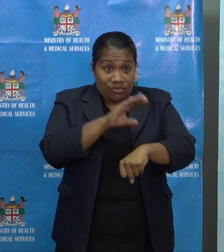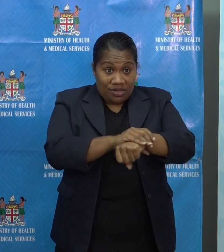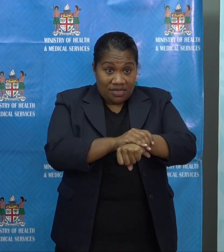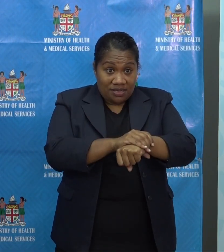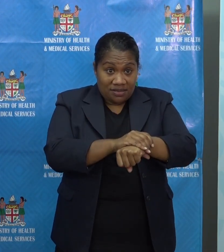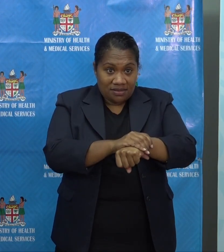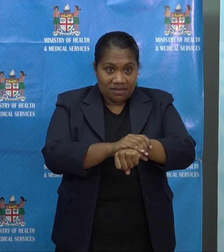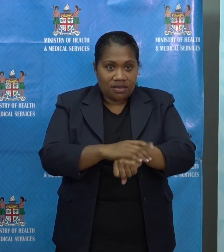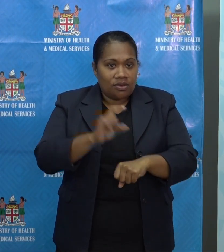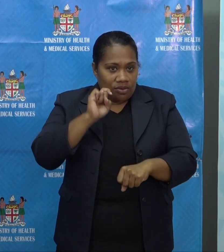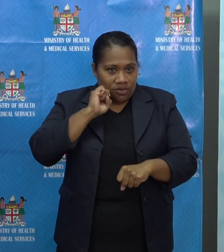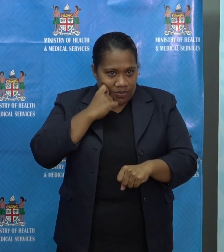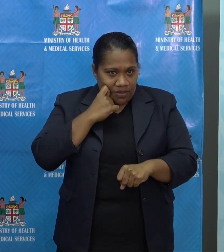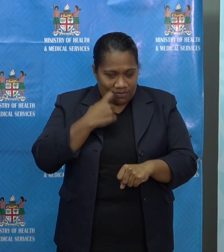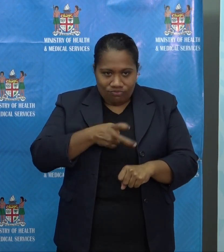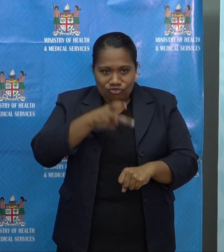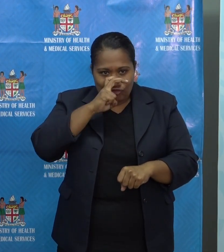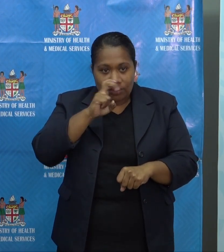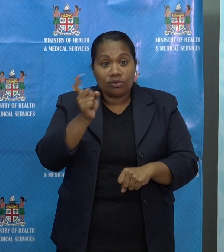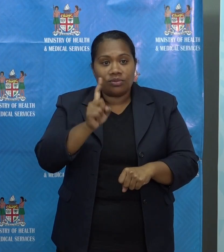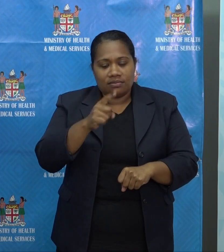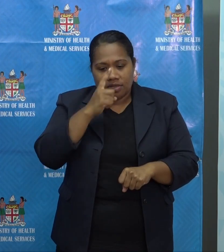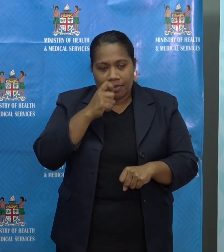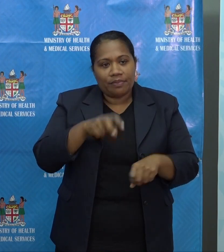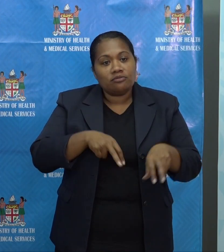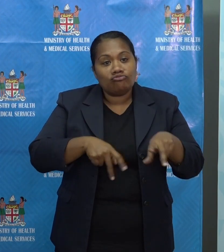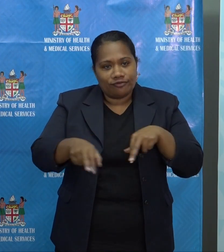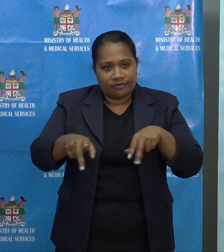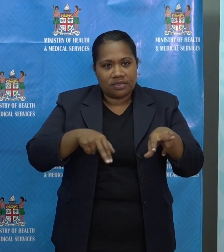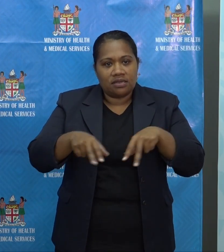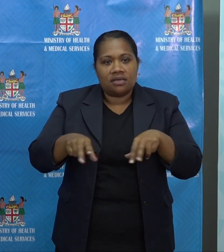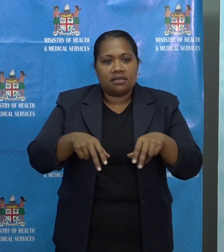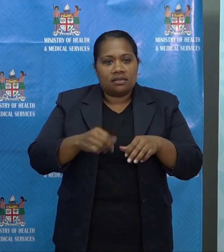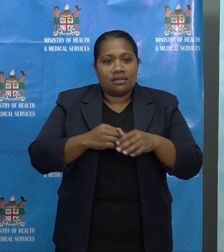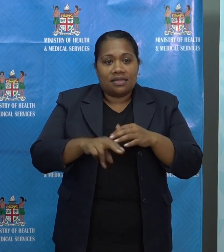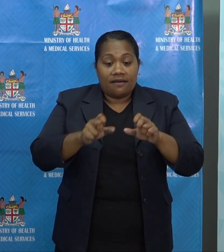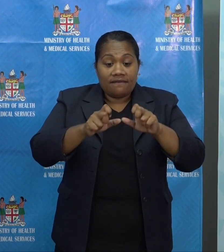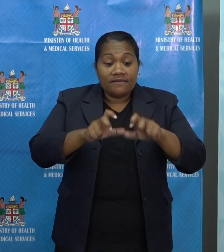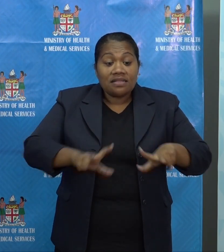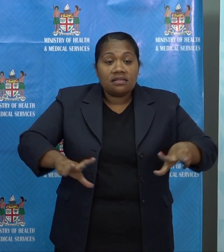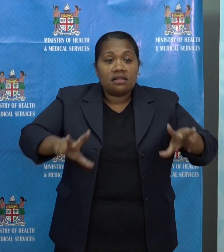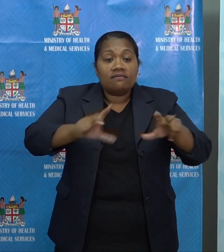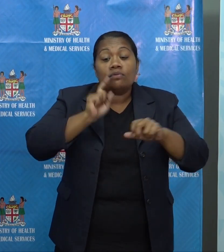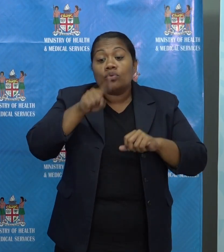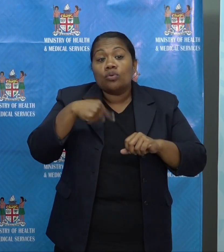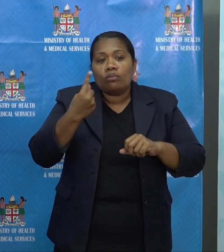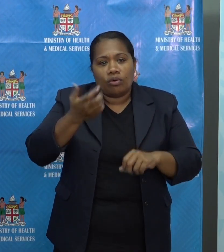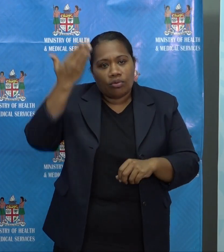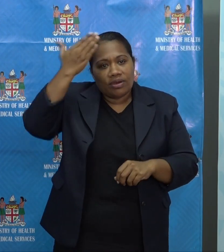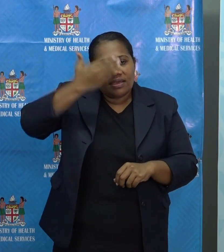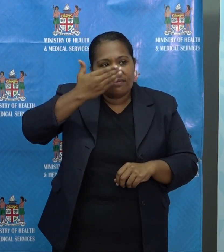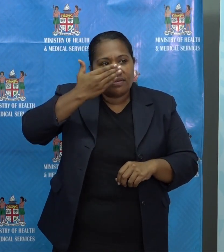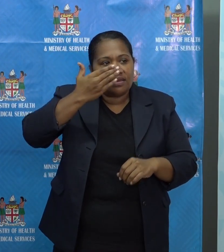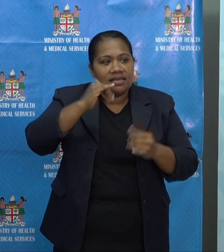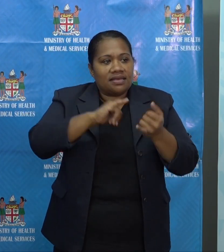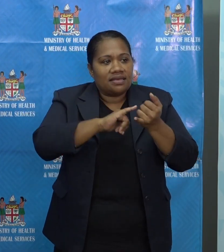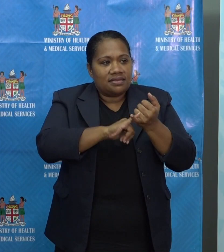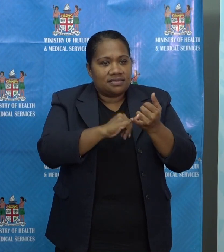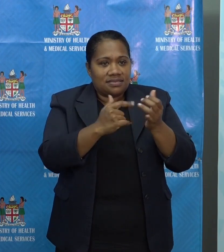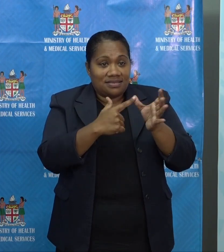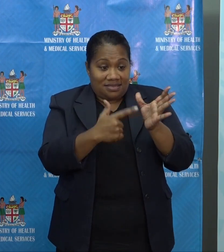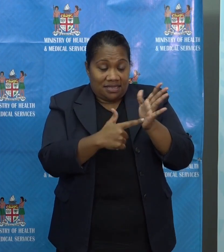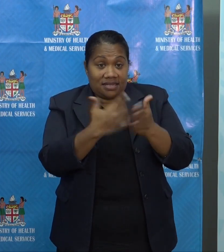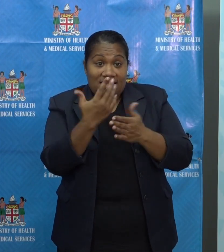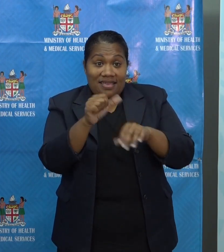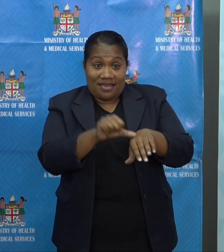across Witi-Levu from tomorrow evening, Saturday, April 24, at 1900